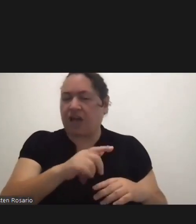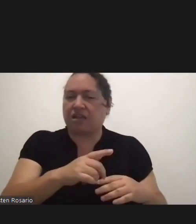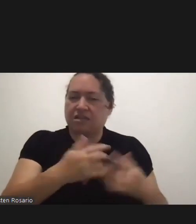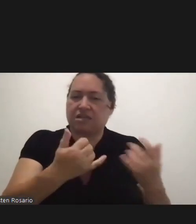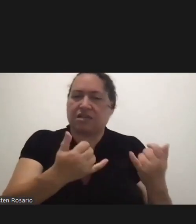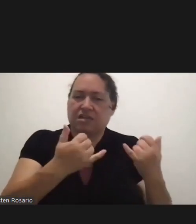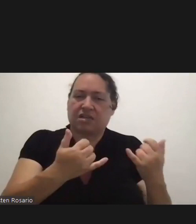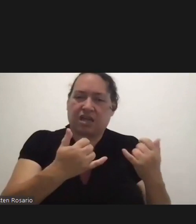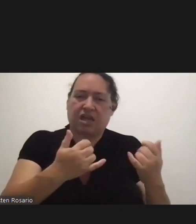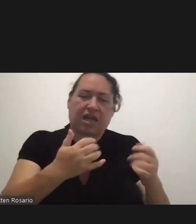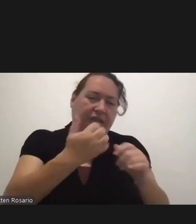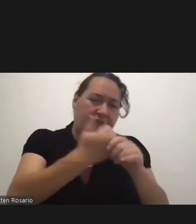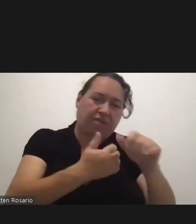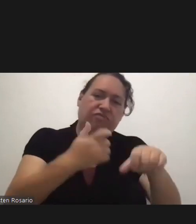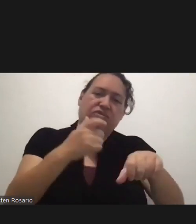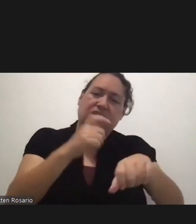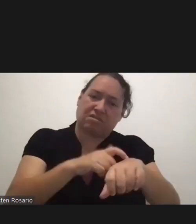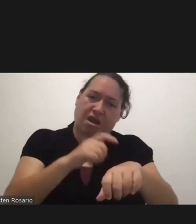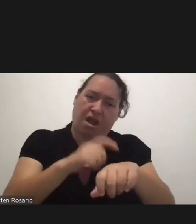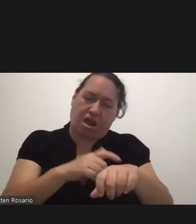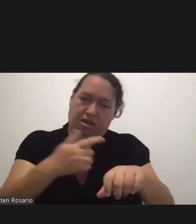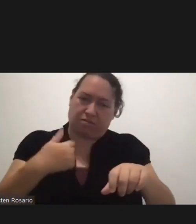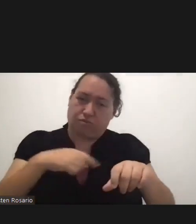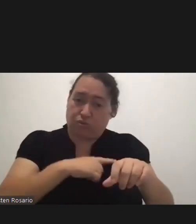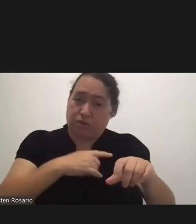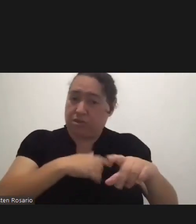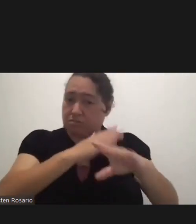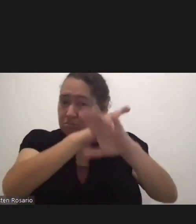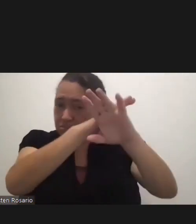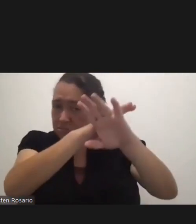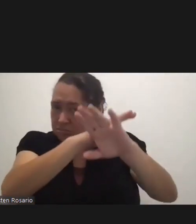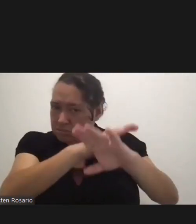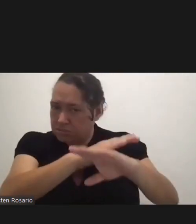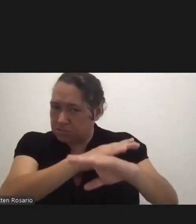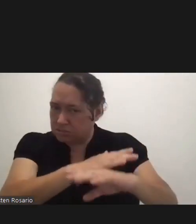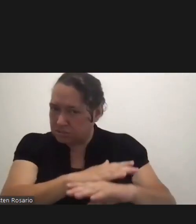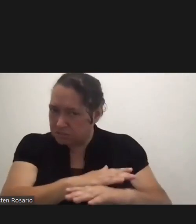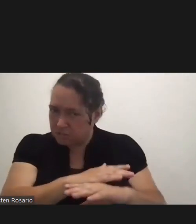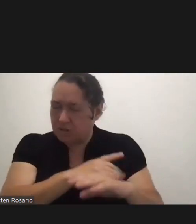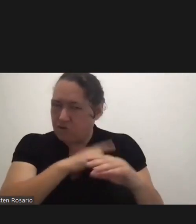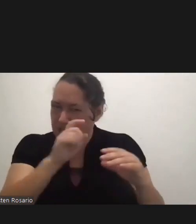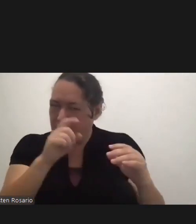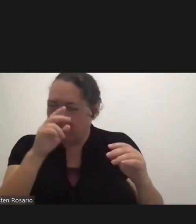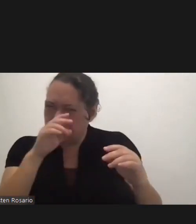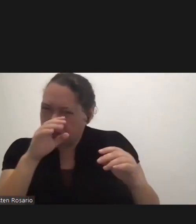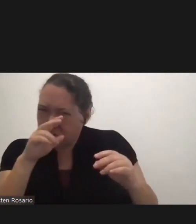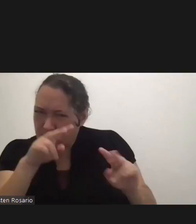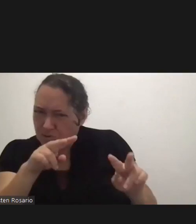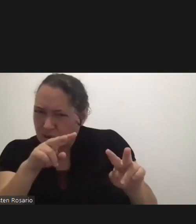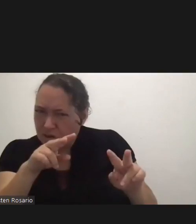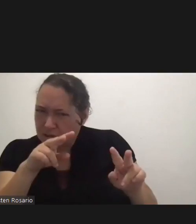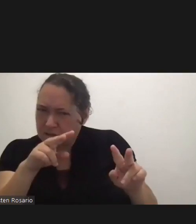every time we lifted a restriction, we have looked to see what the data would show us